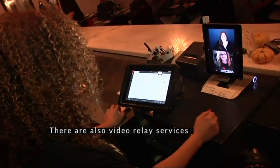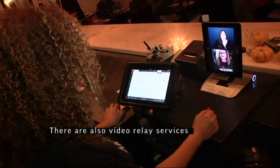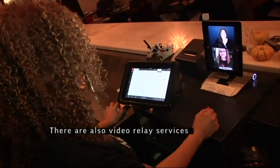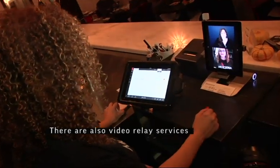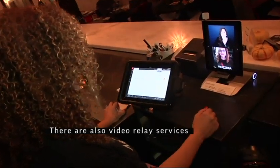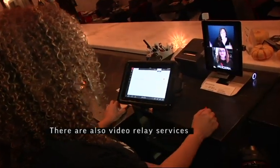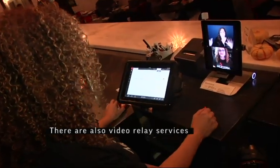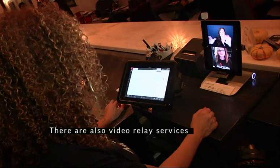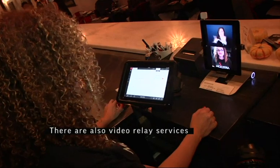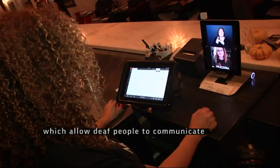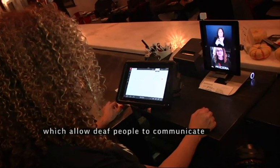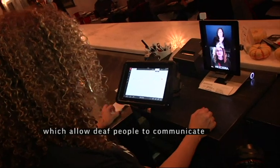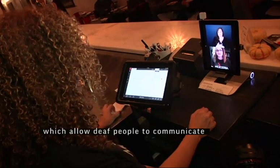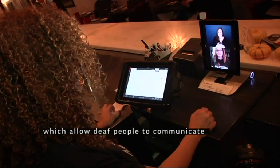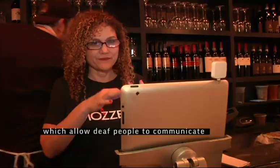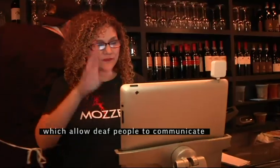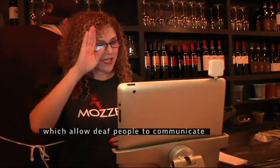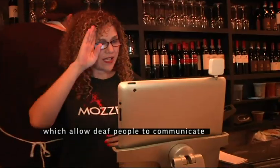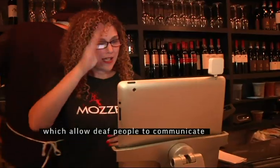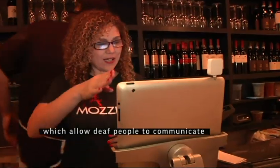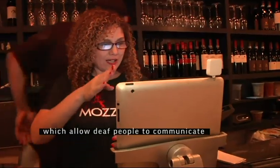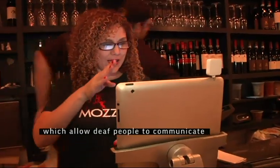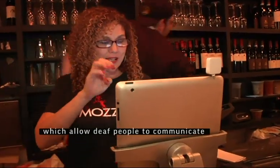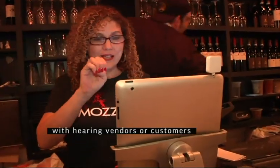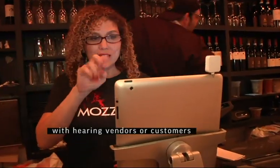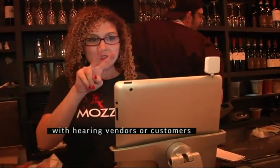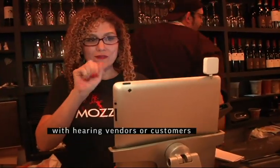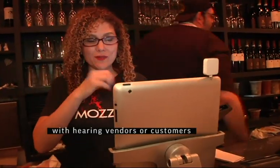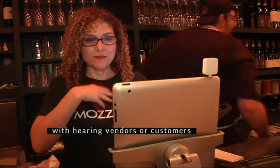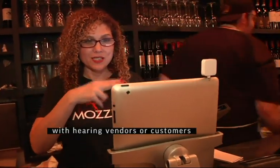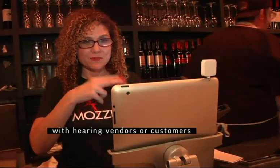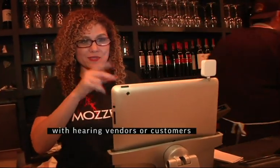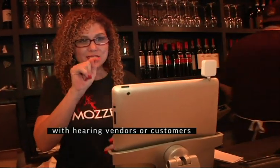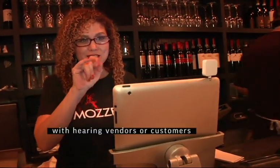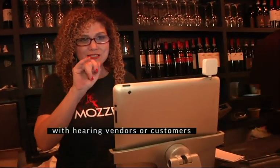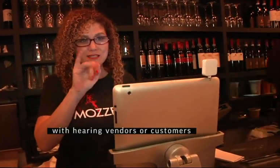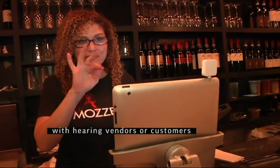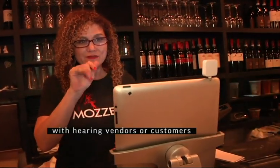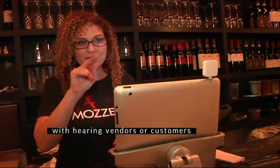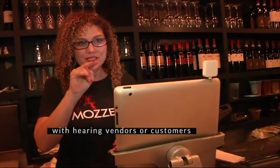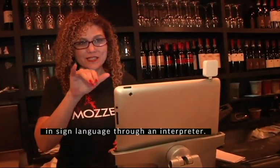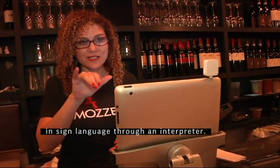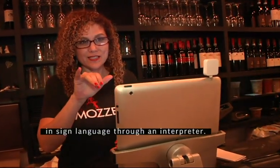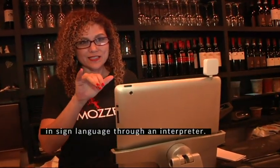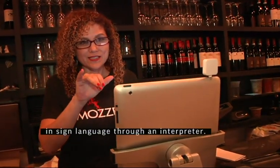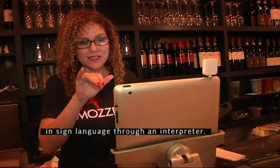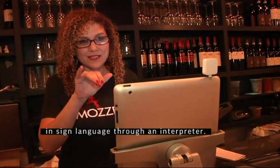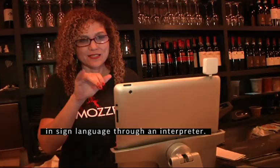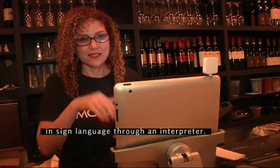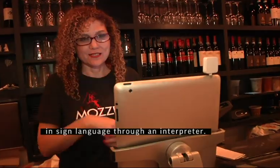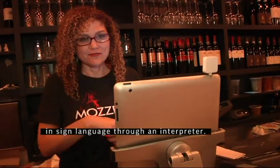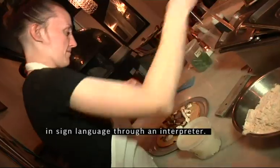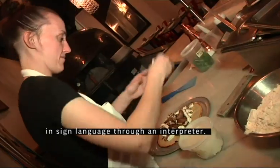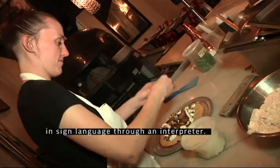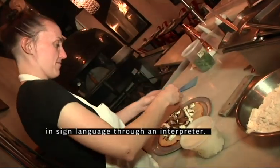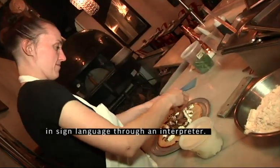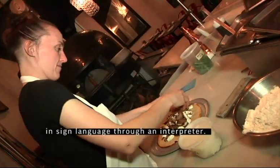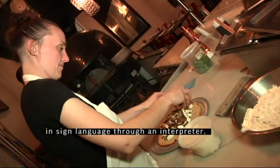services, which allow deaf people to communicate with hearing vendors or customers in sign language through an interpreter.